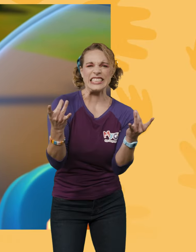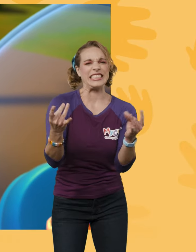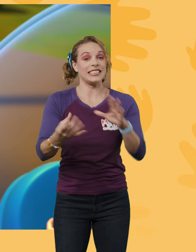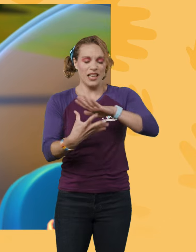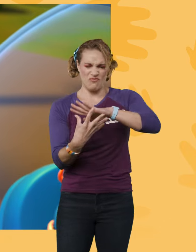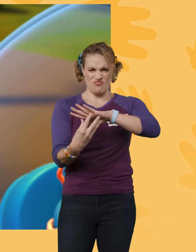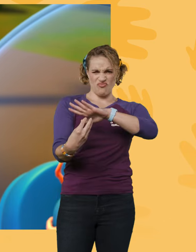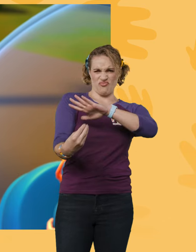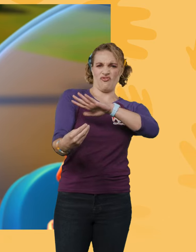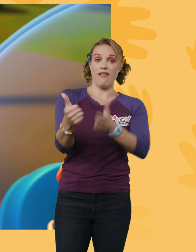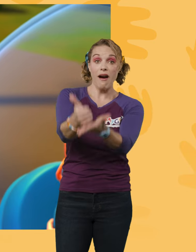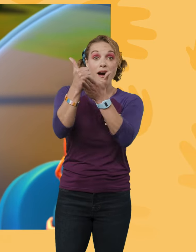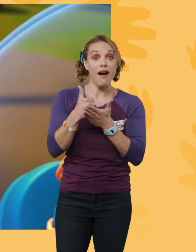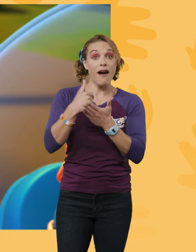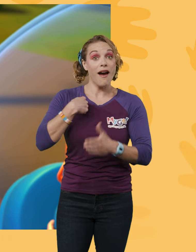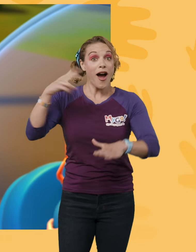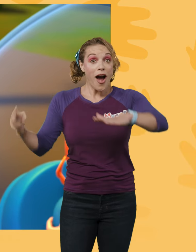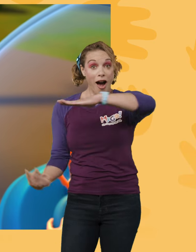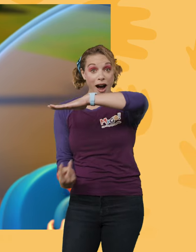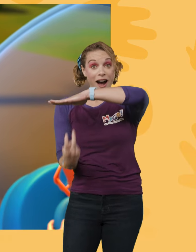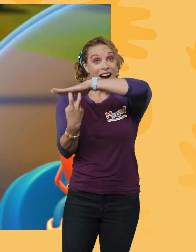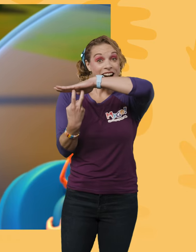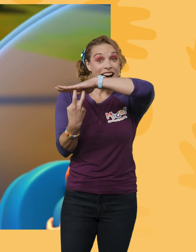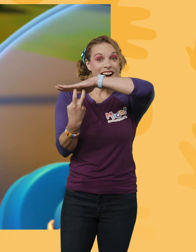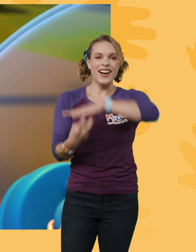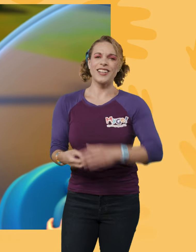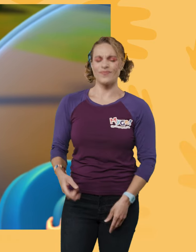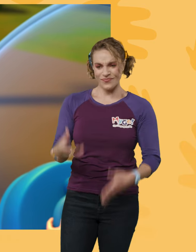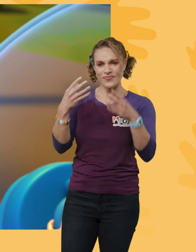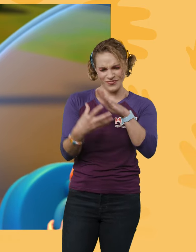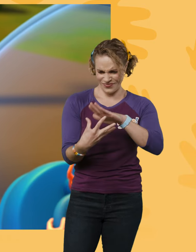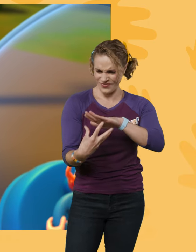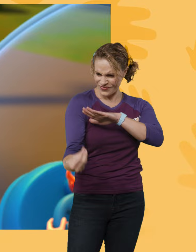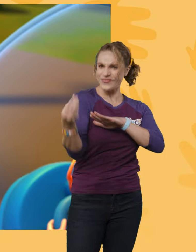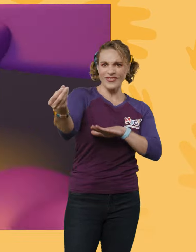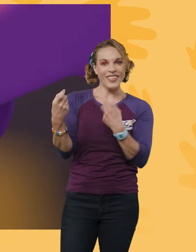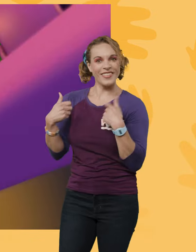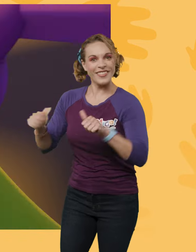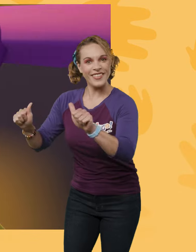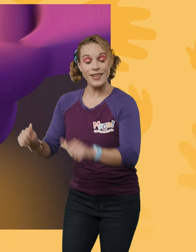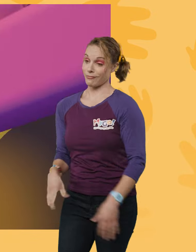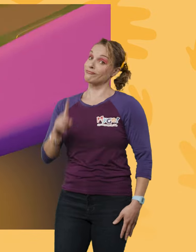sticky glue that helps me stick to the ceiling! Here, try some! Don't mind if I do!